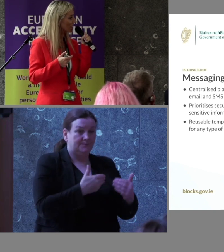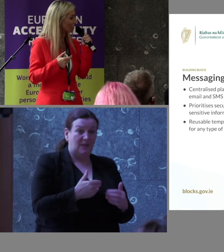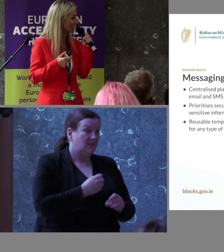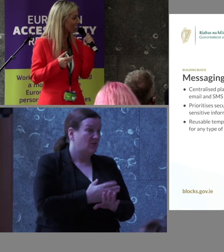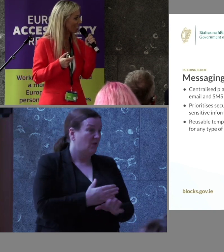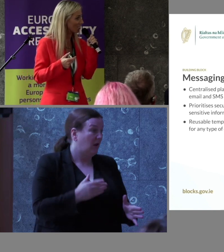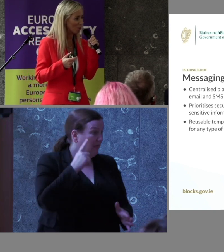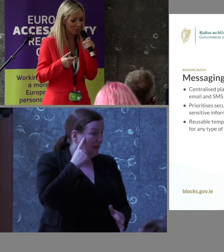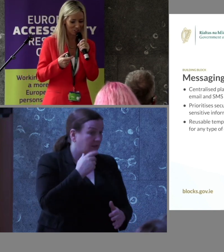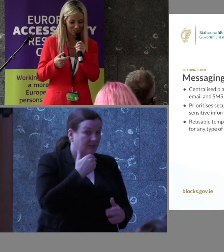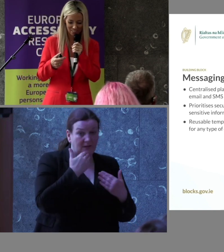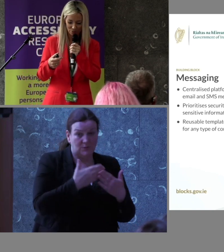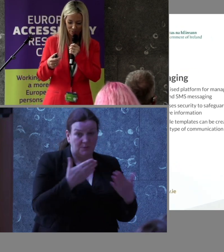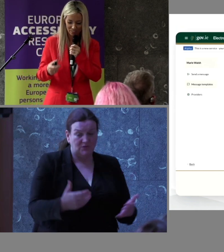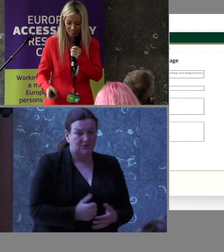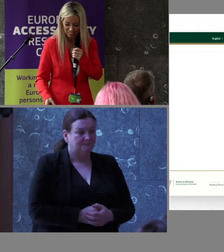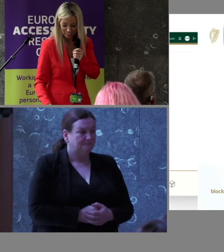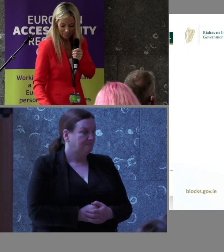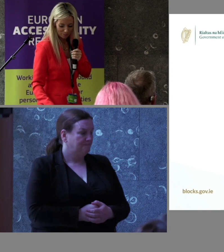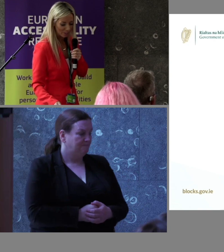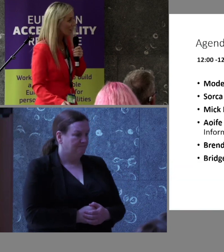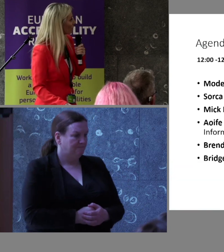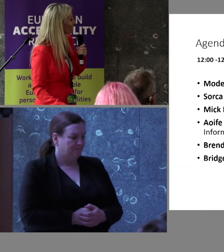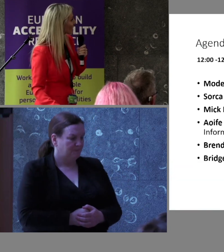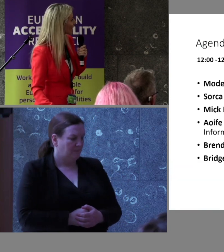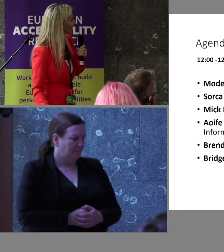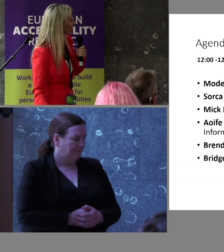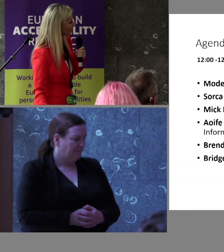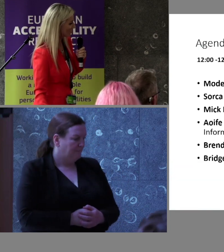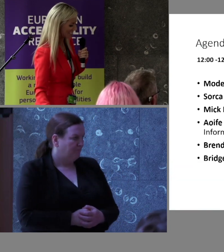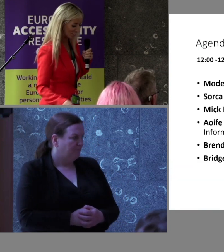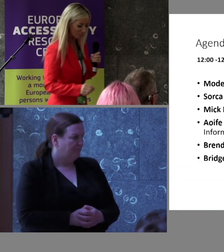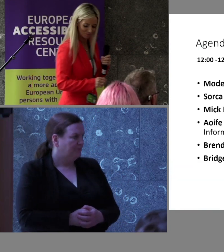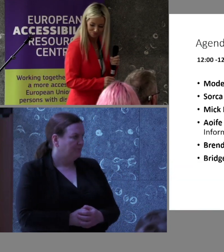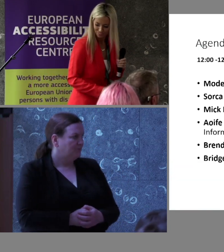that's it, I think, thank you so much to everyone, I'll move on to the next slide.